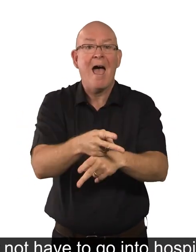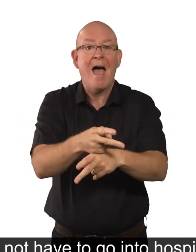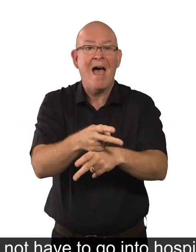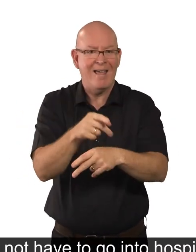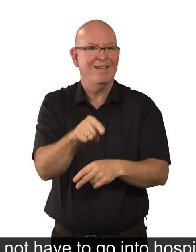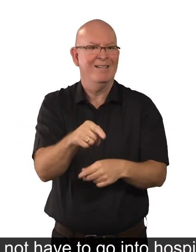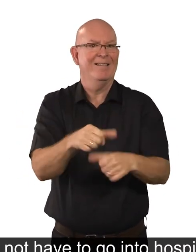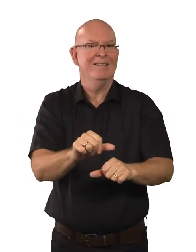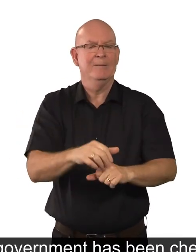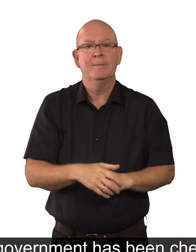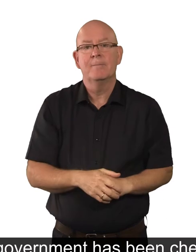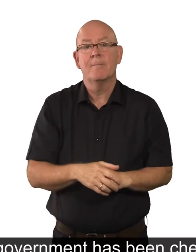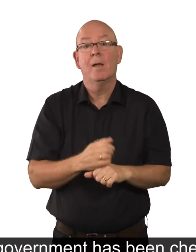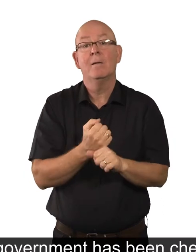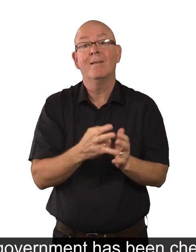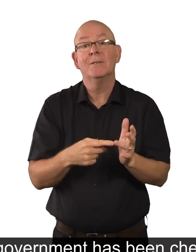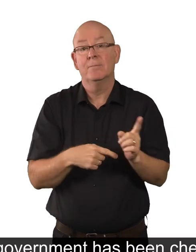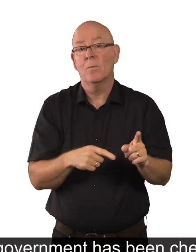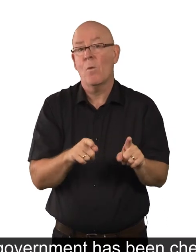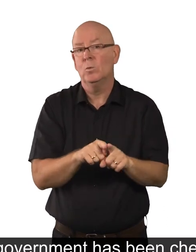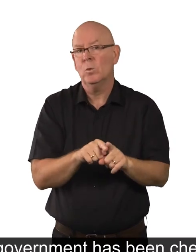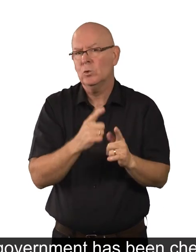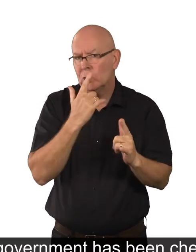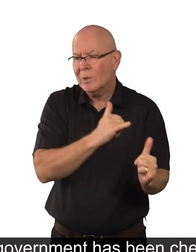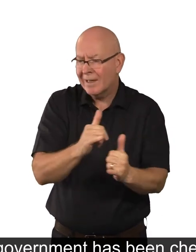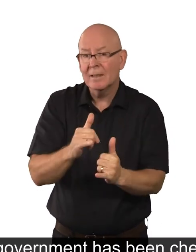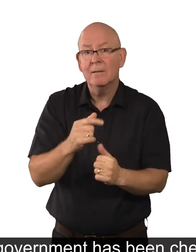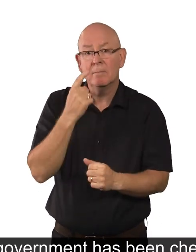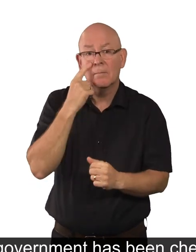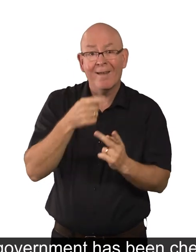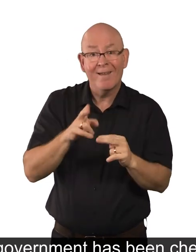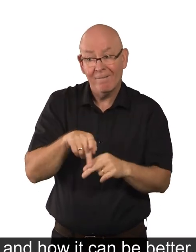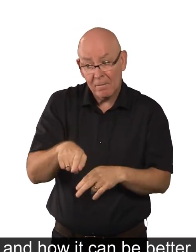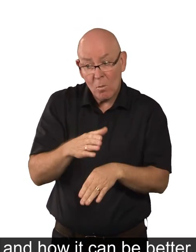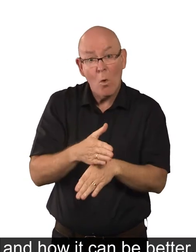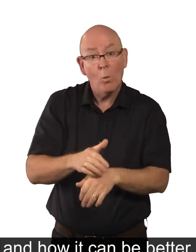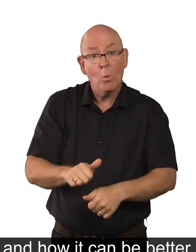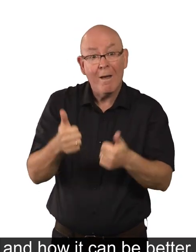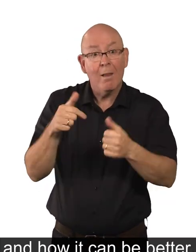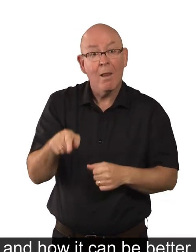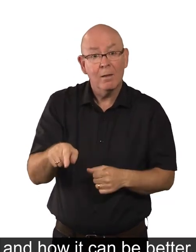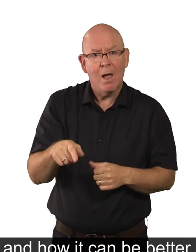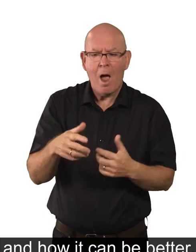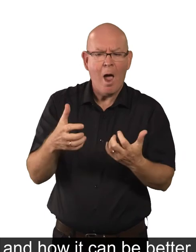place. This means, the government has been checking to see if this is working well, and how it can be better.